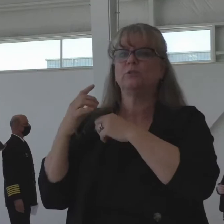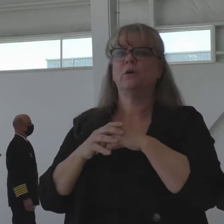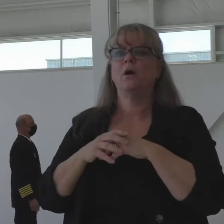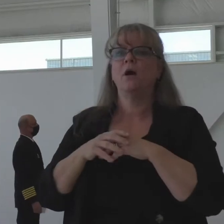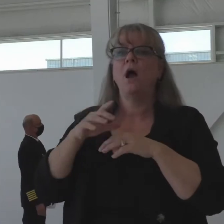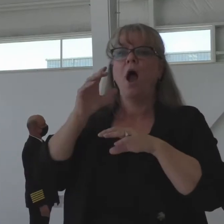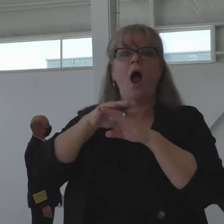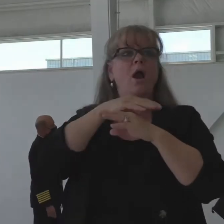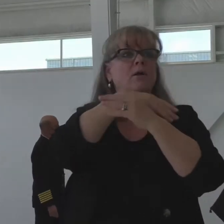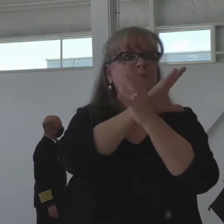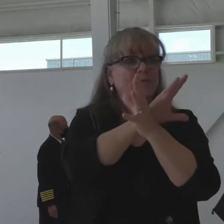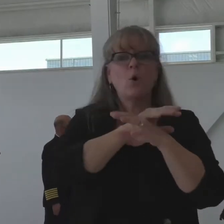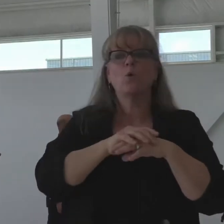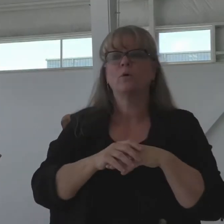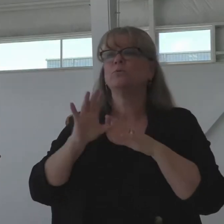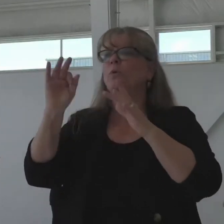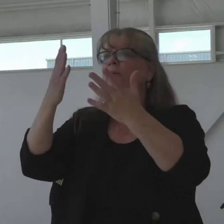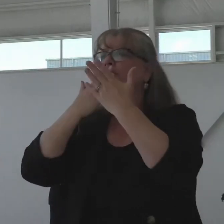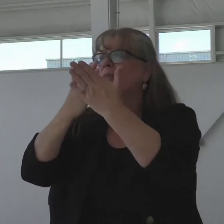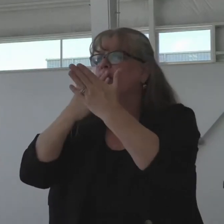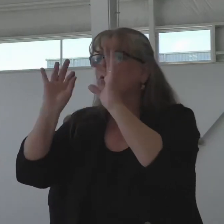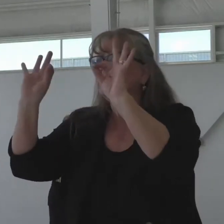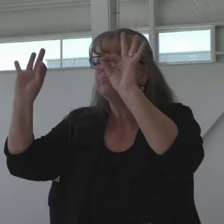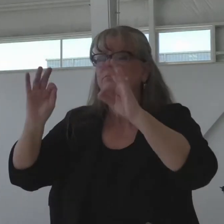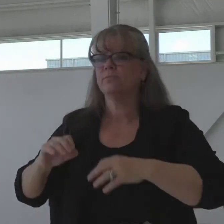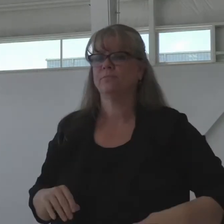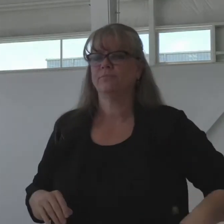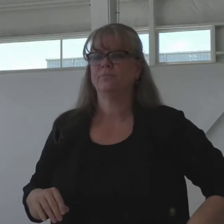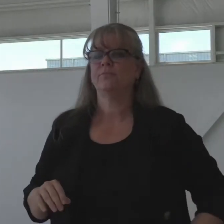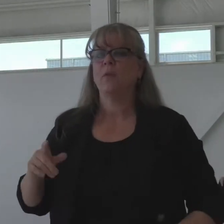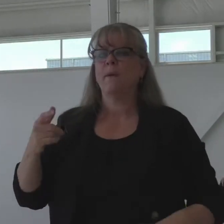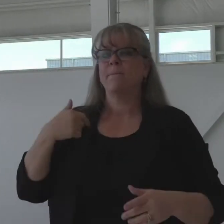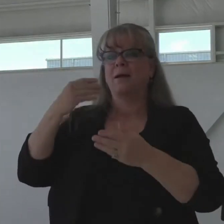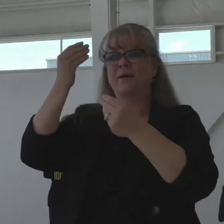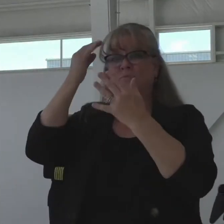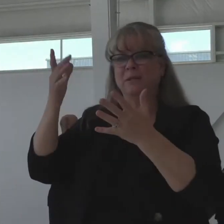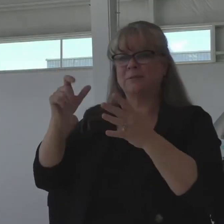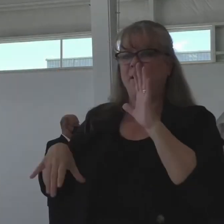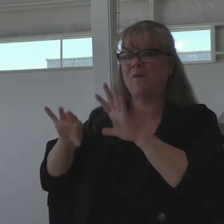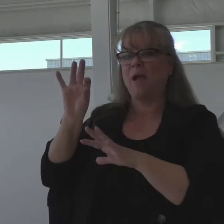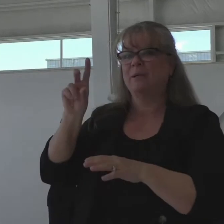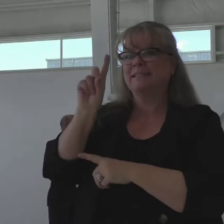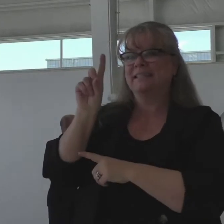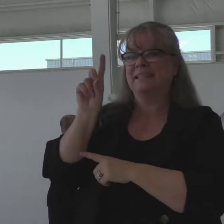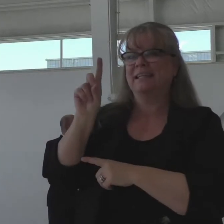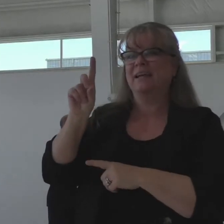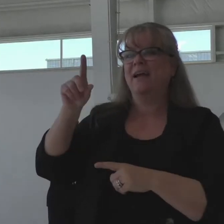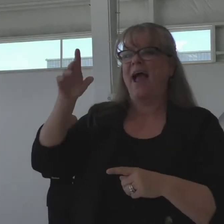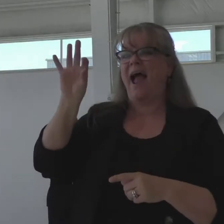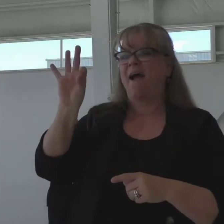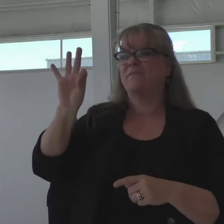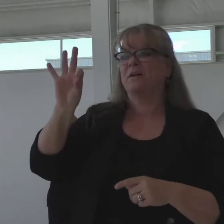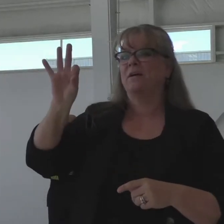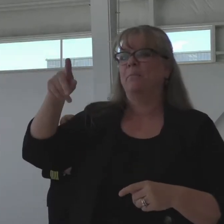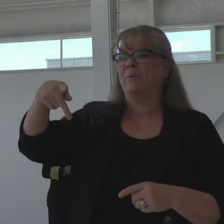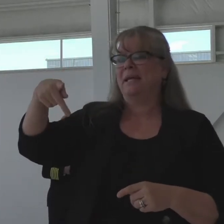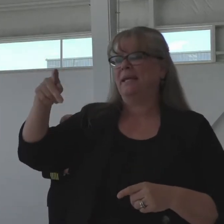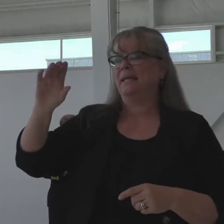my contact information I'm the PIO at DFPC it can be found at dfpc.colorado.gov thank you all